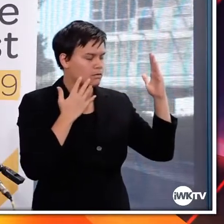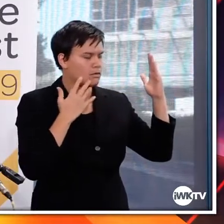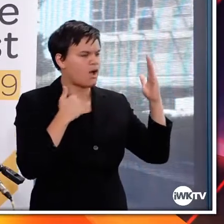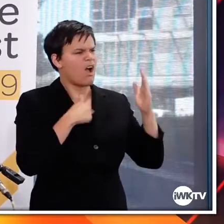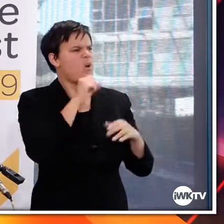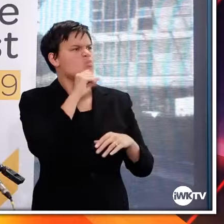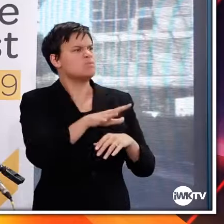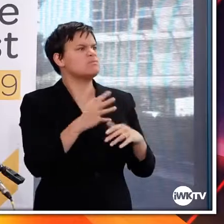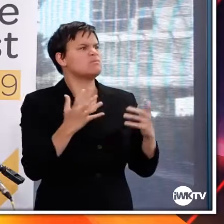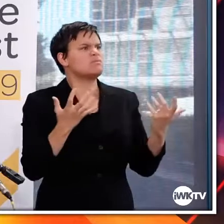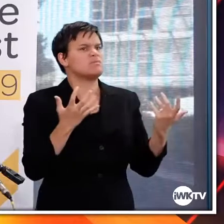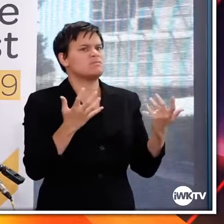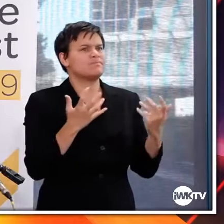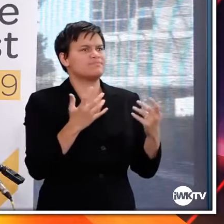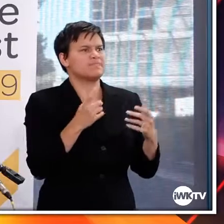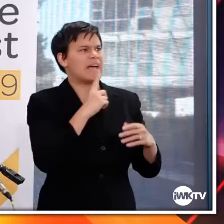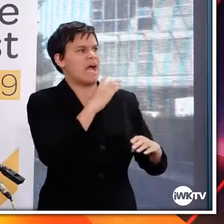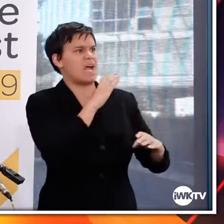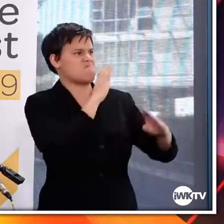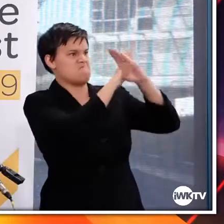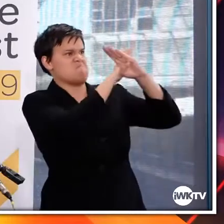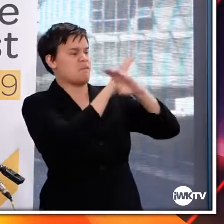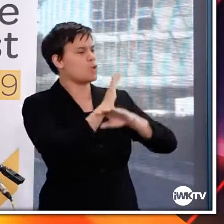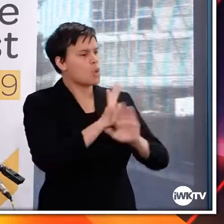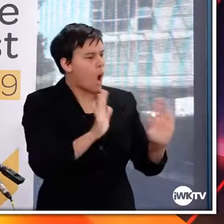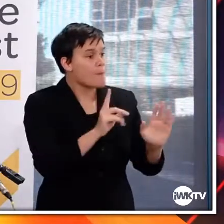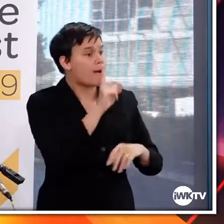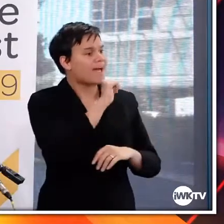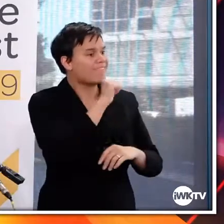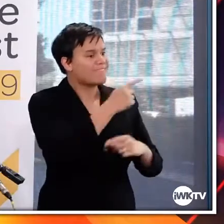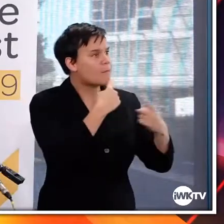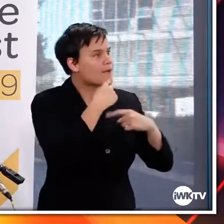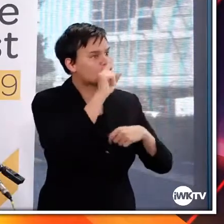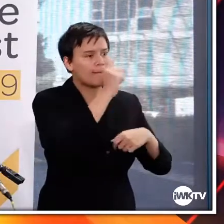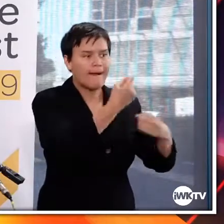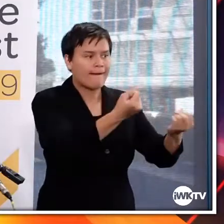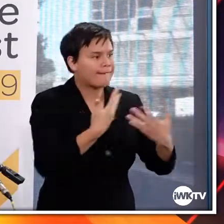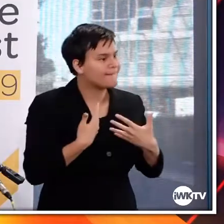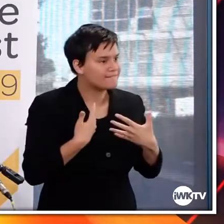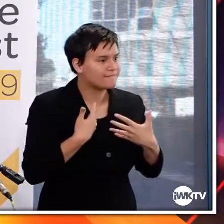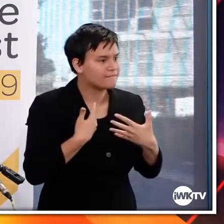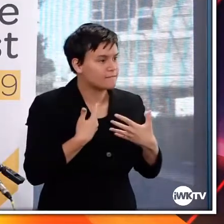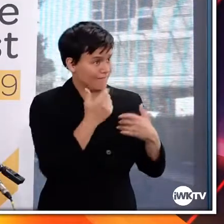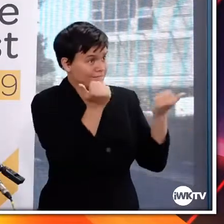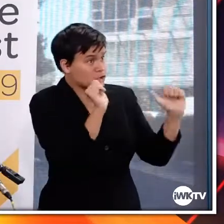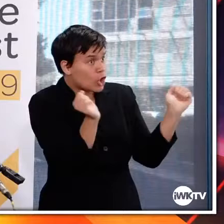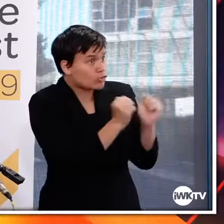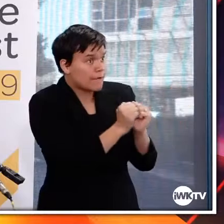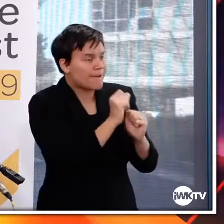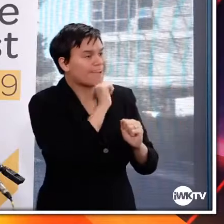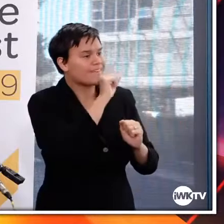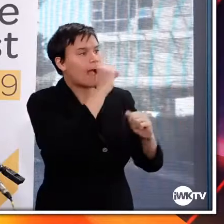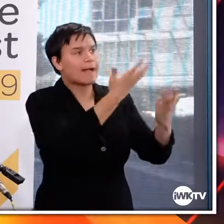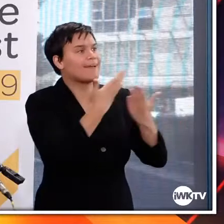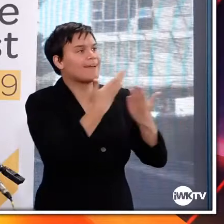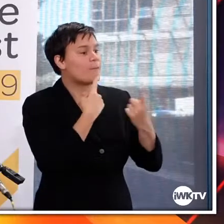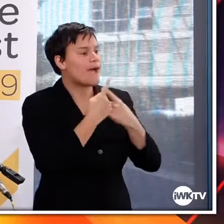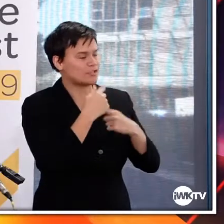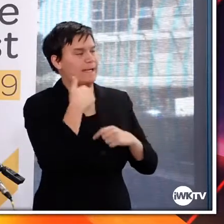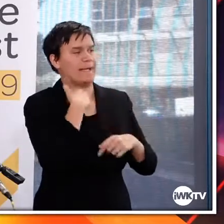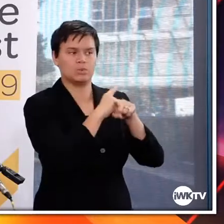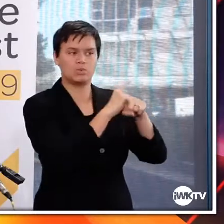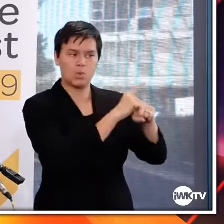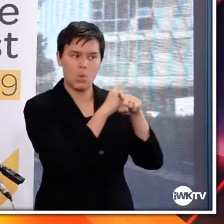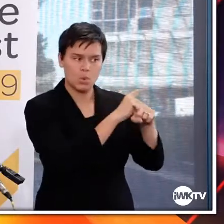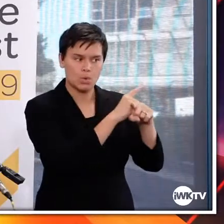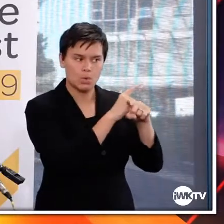But we would certainly expect that if Pfizer can't provide that information as they've agreed to, they would need to talk to us and we